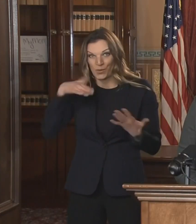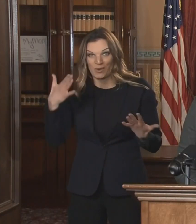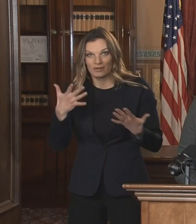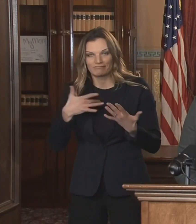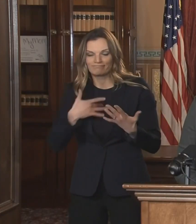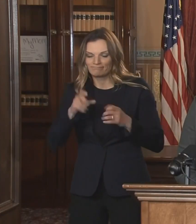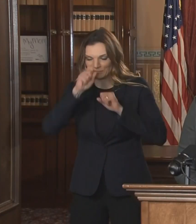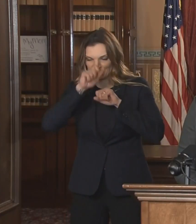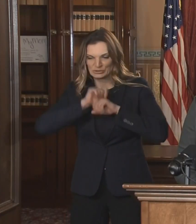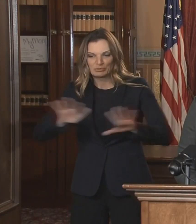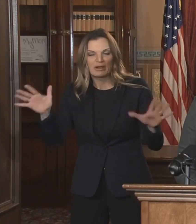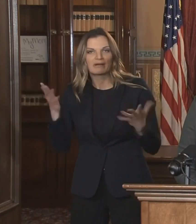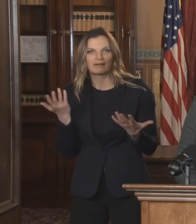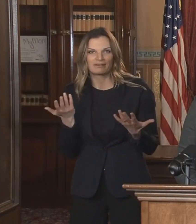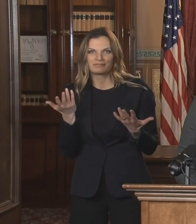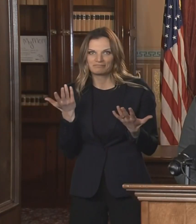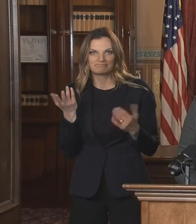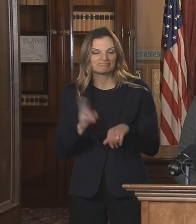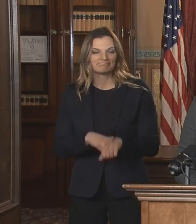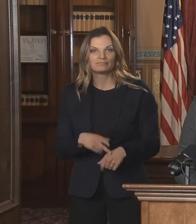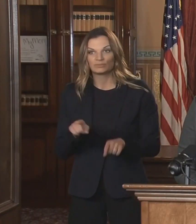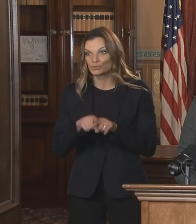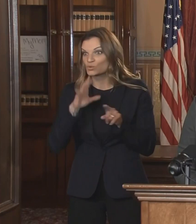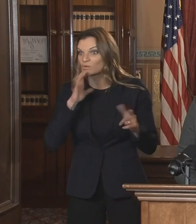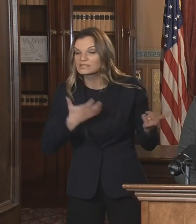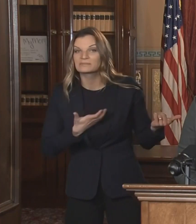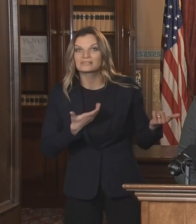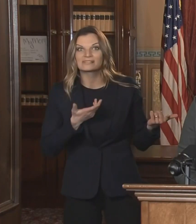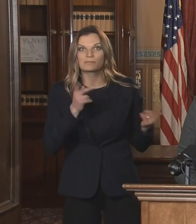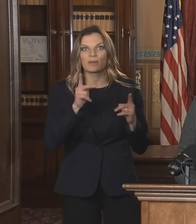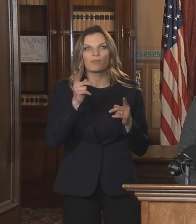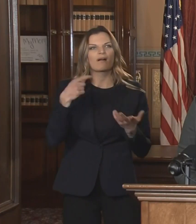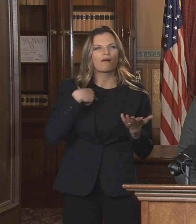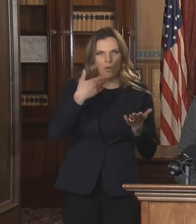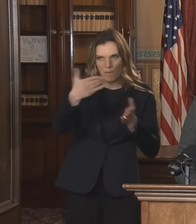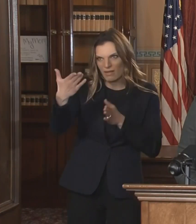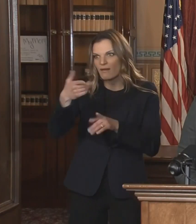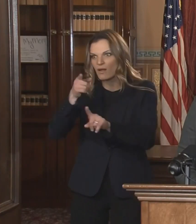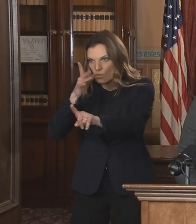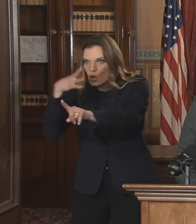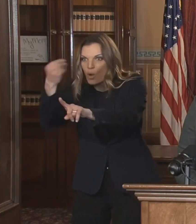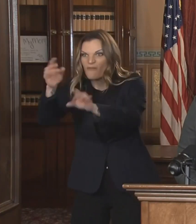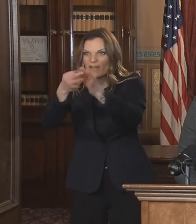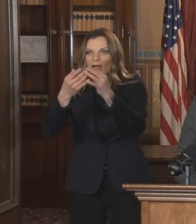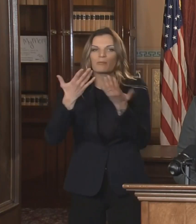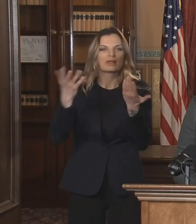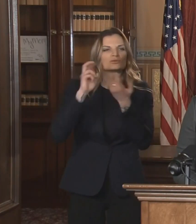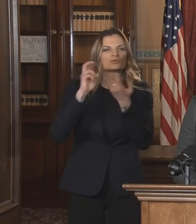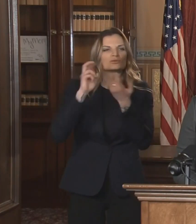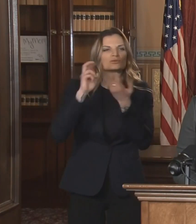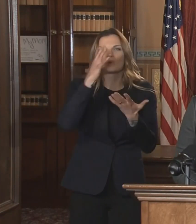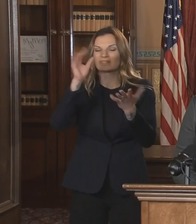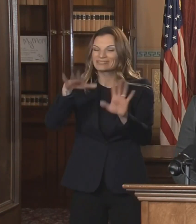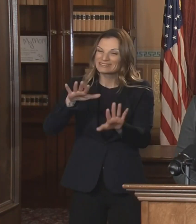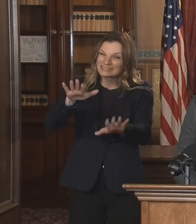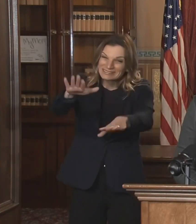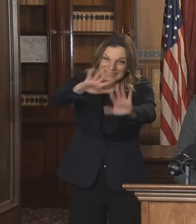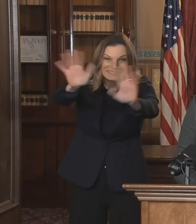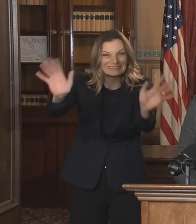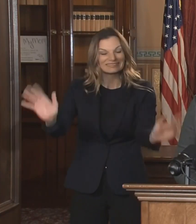the next big holiday, Christmas. And too many people are considering traveling and I'm reiterating, please don't.